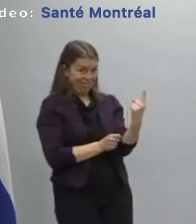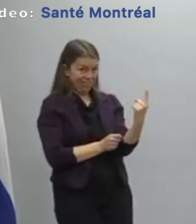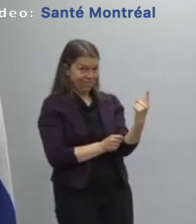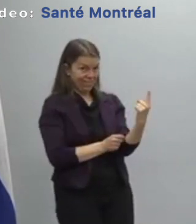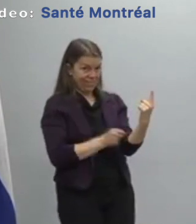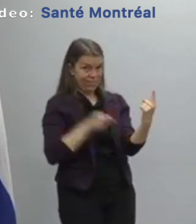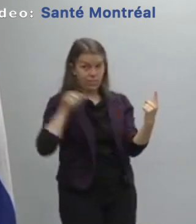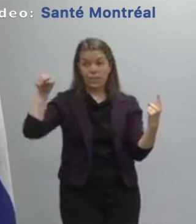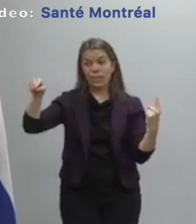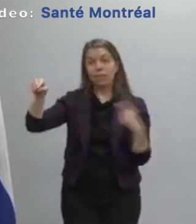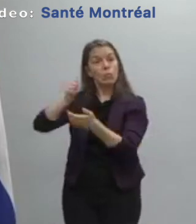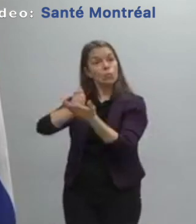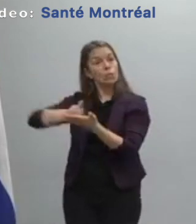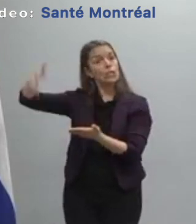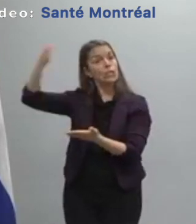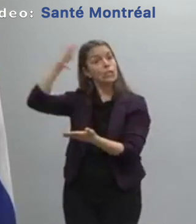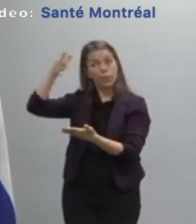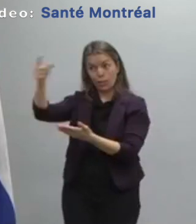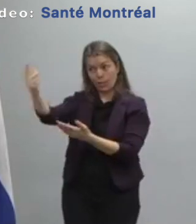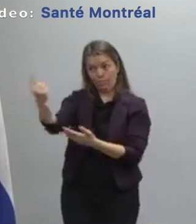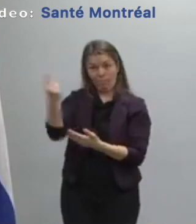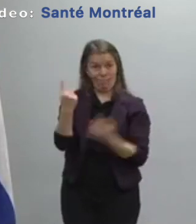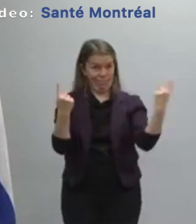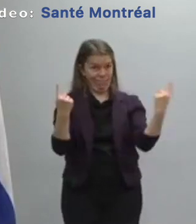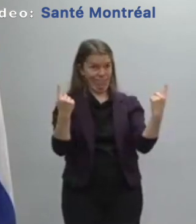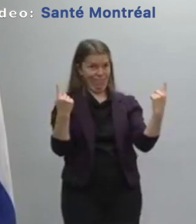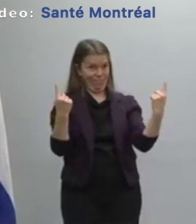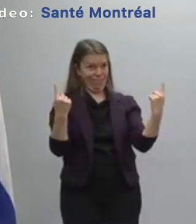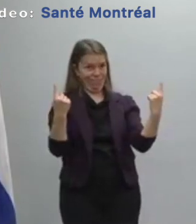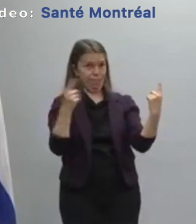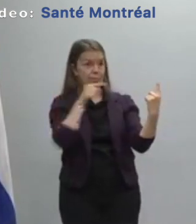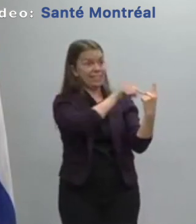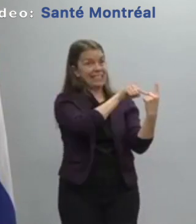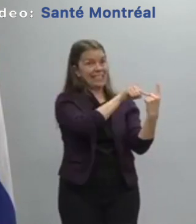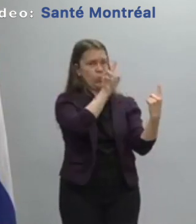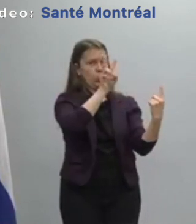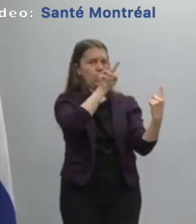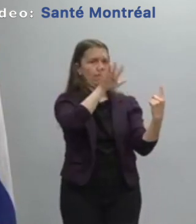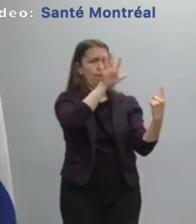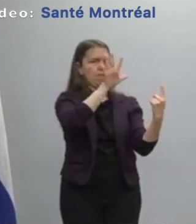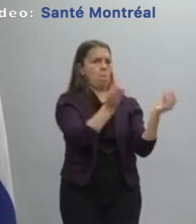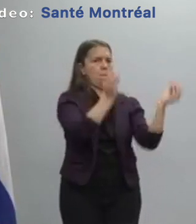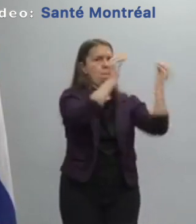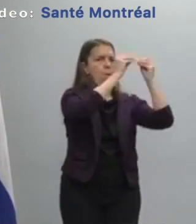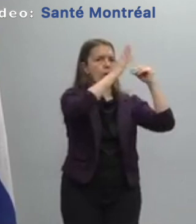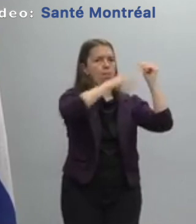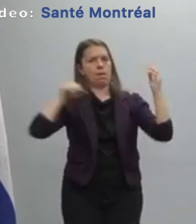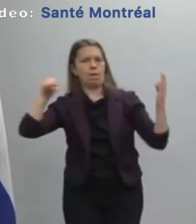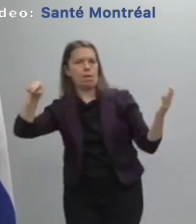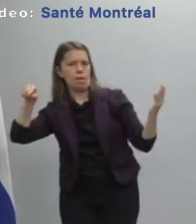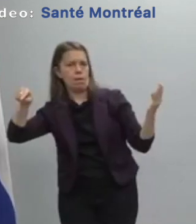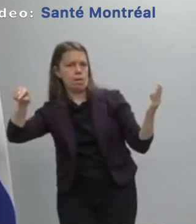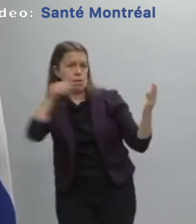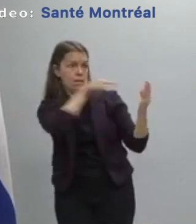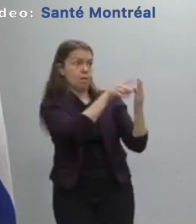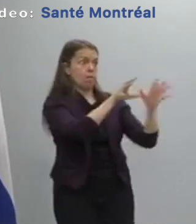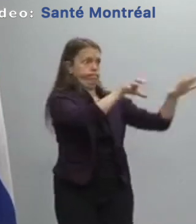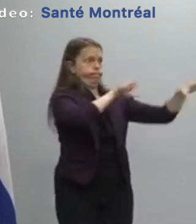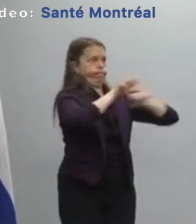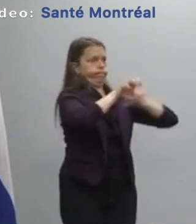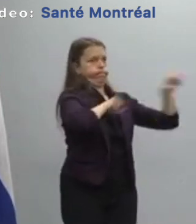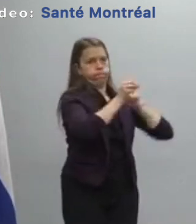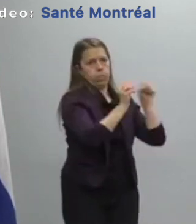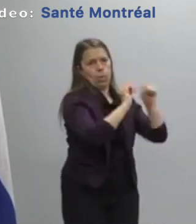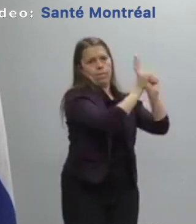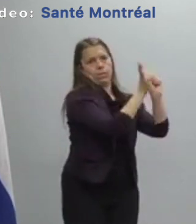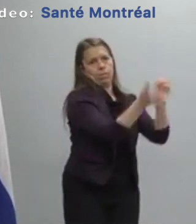-19 and this gap has been wider and wider during the pandemic is getting wider and wider and we know that this